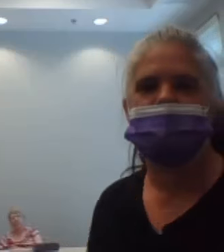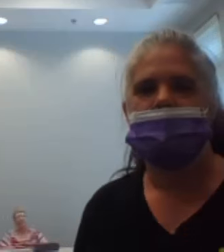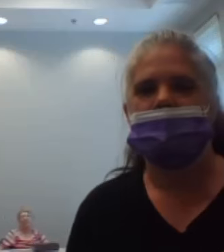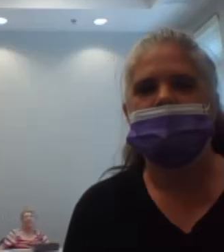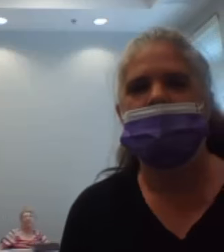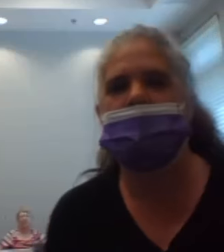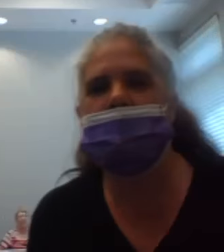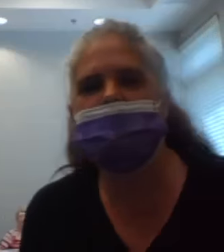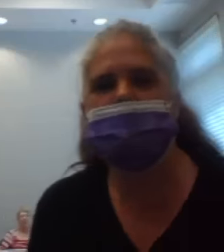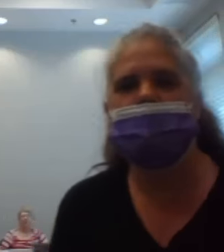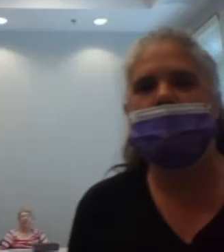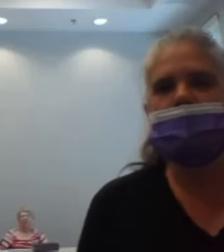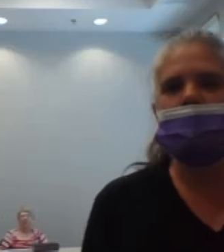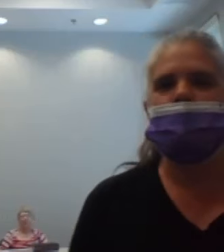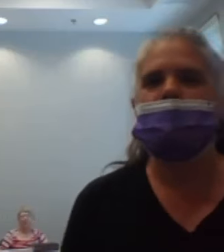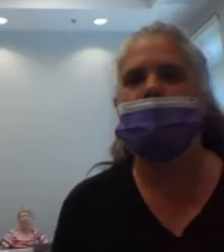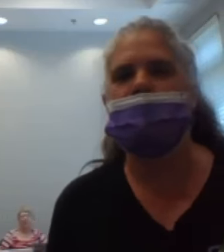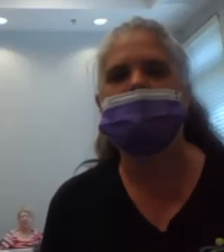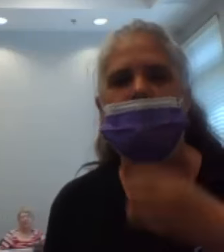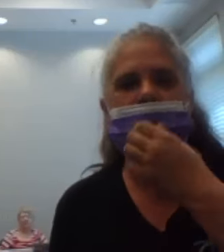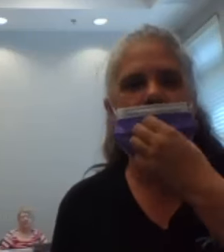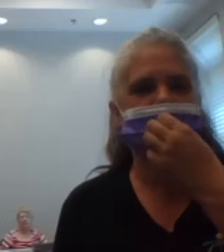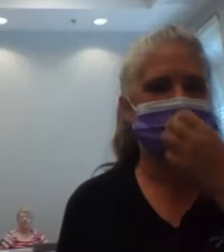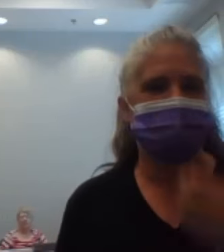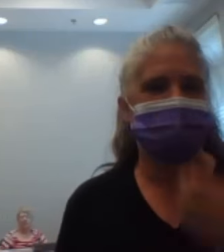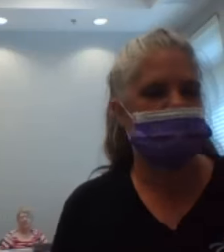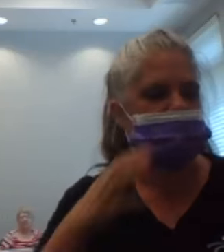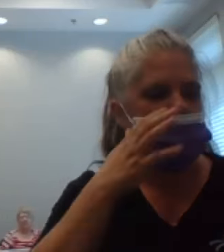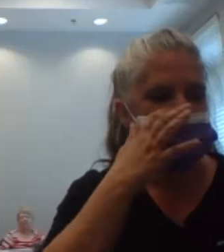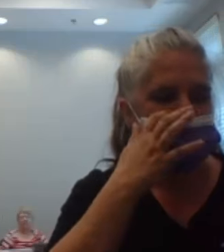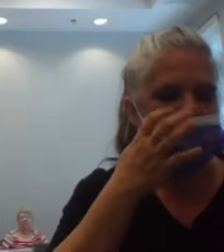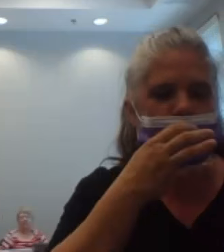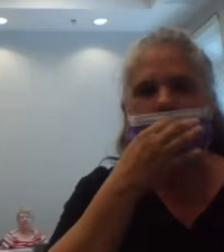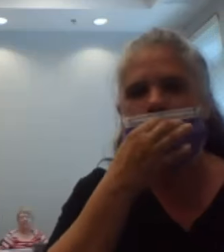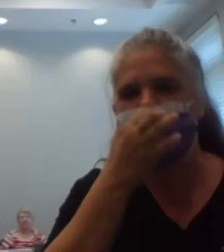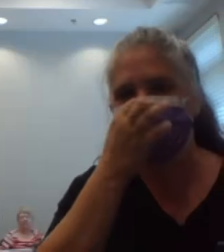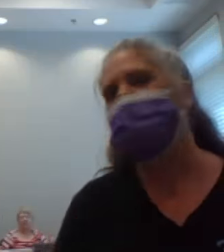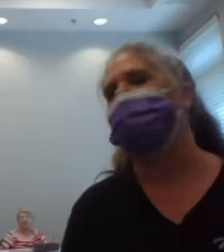So next, we're going to make sure we don't sink our boat. So we're going to roll the boat.